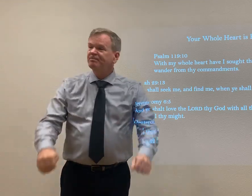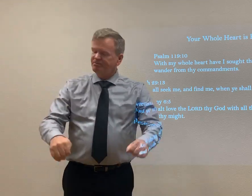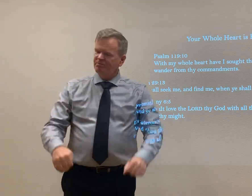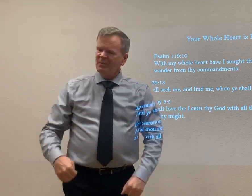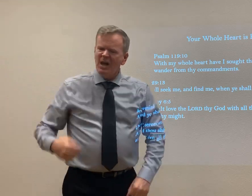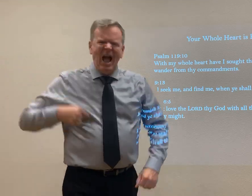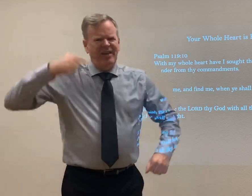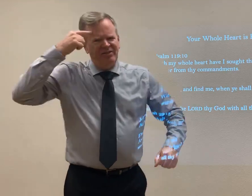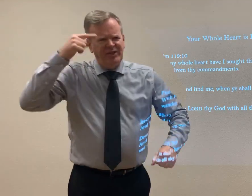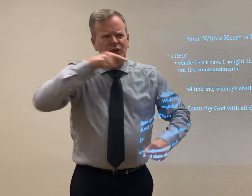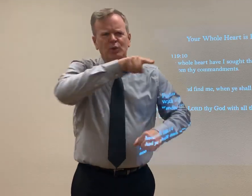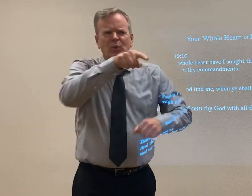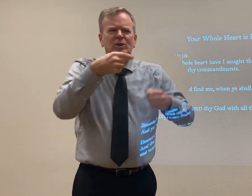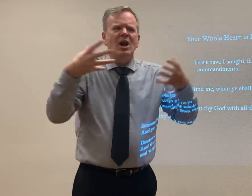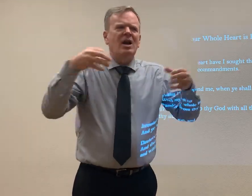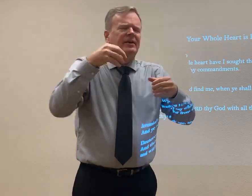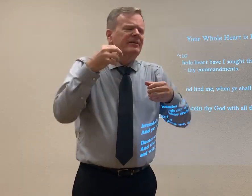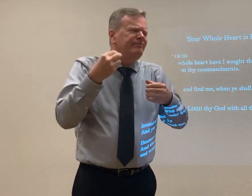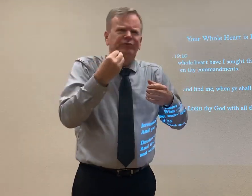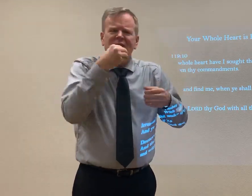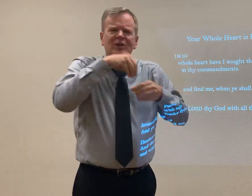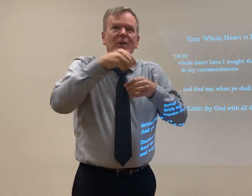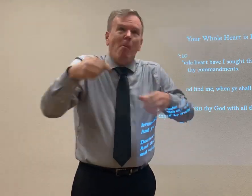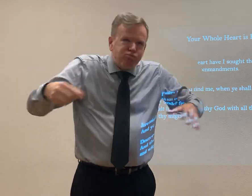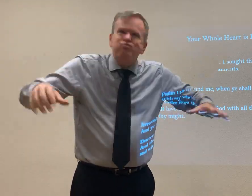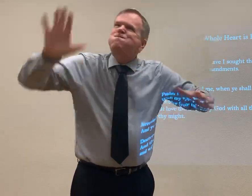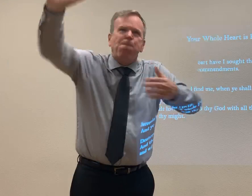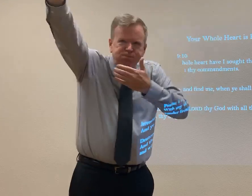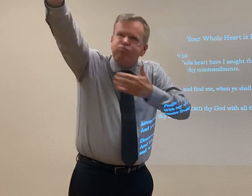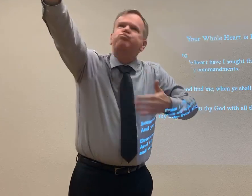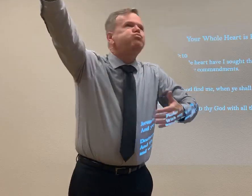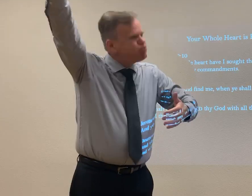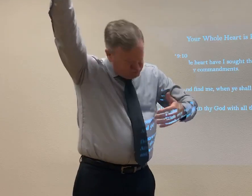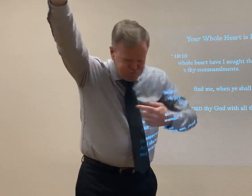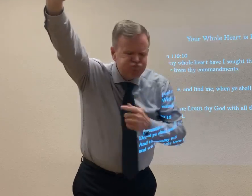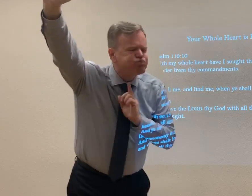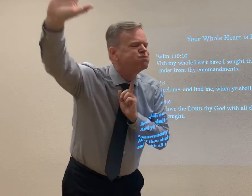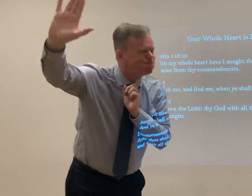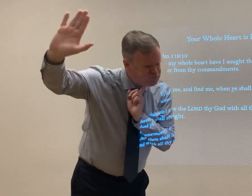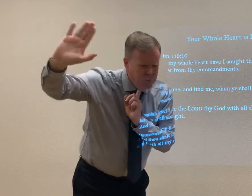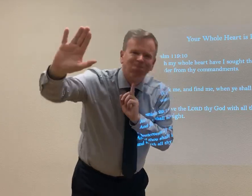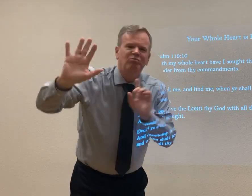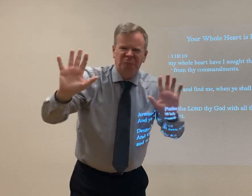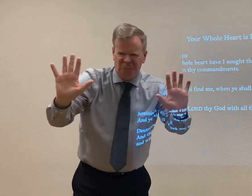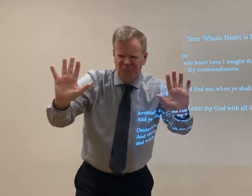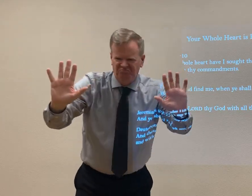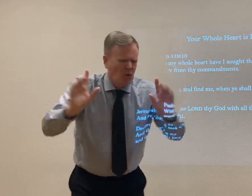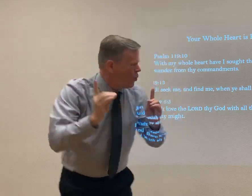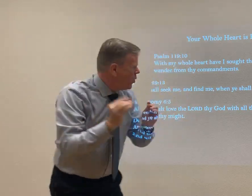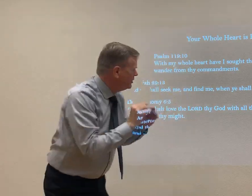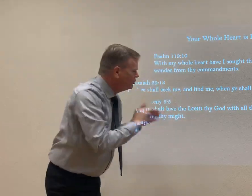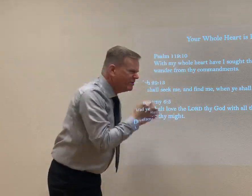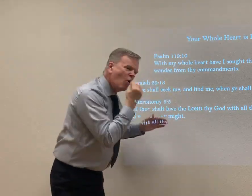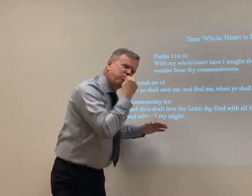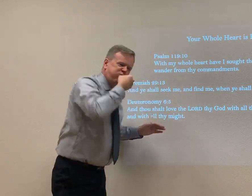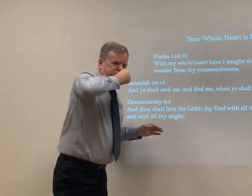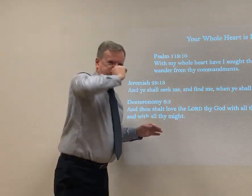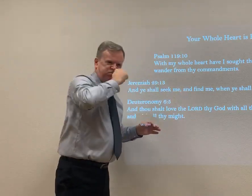And then we're done. I think there's a lot to chew here. I've just thrown up quite a few scriptures for you. So one more